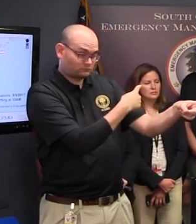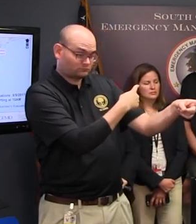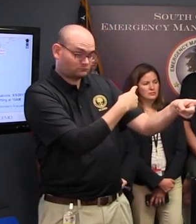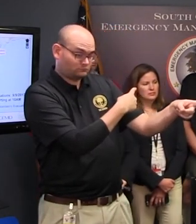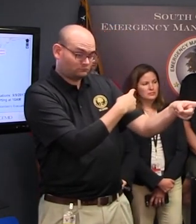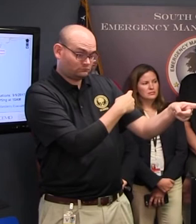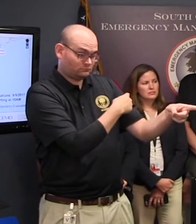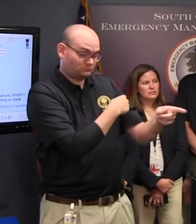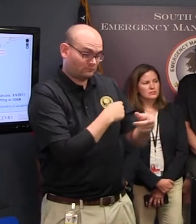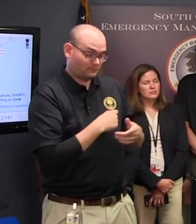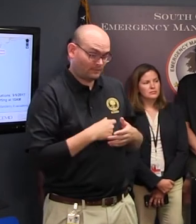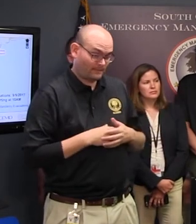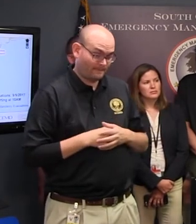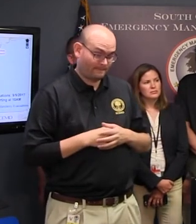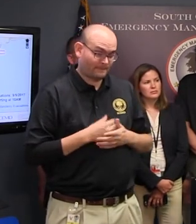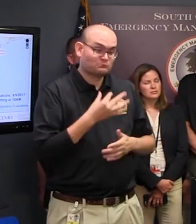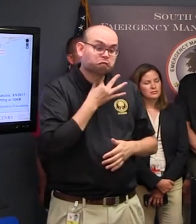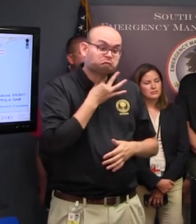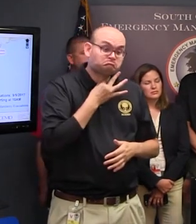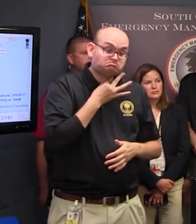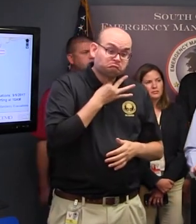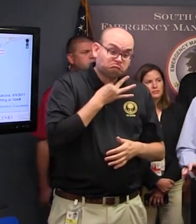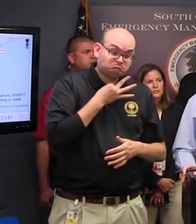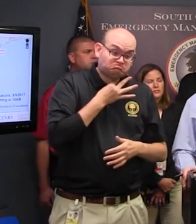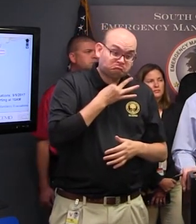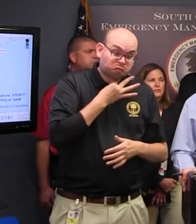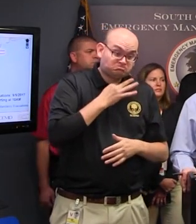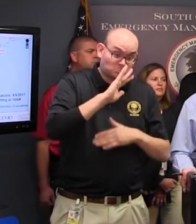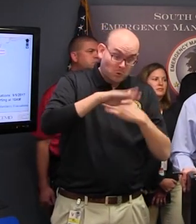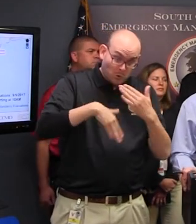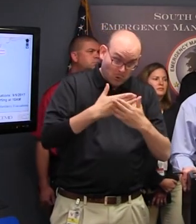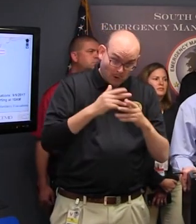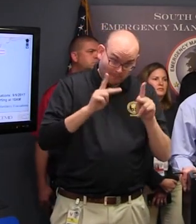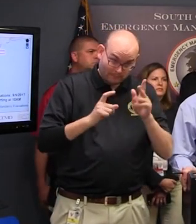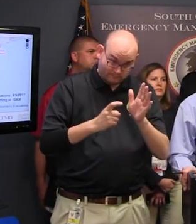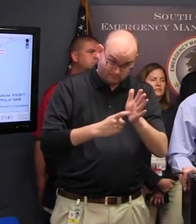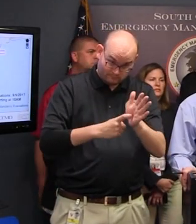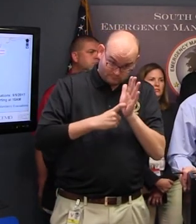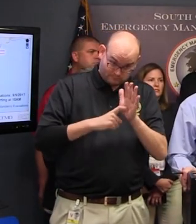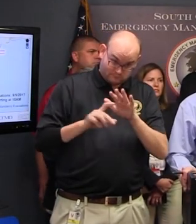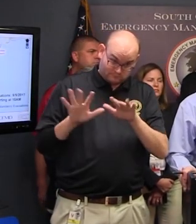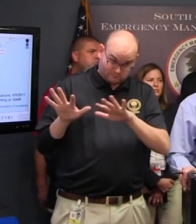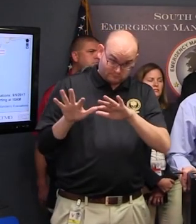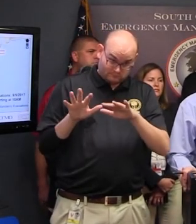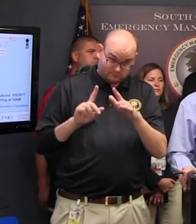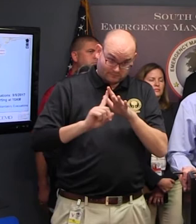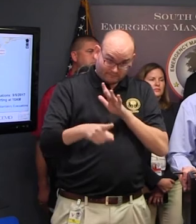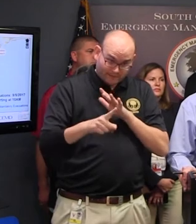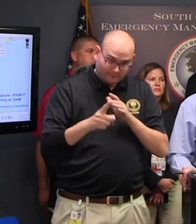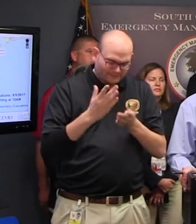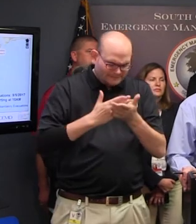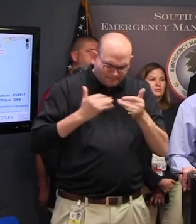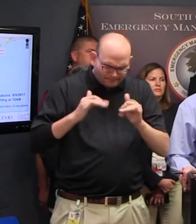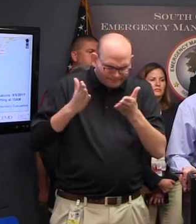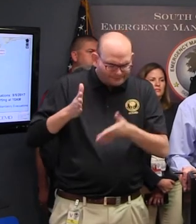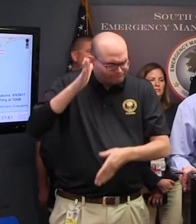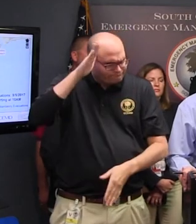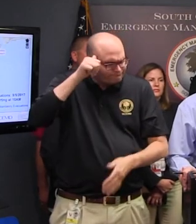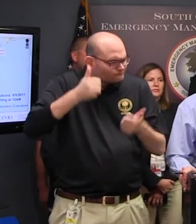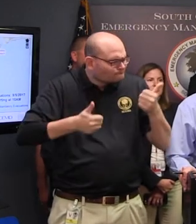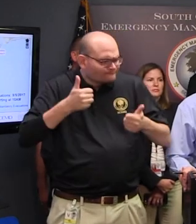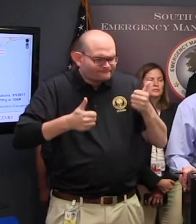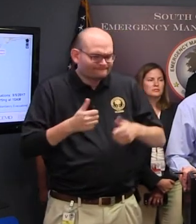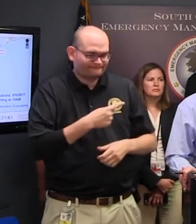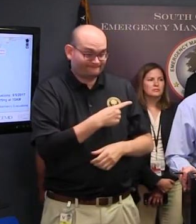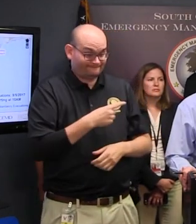homes or is there anybody you're still worried about? Well, we're always worried that someone won't take the very good advice that's being